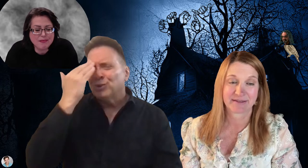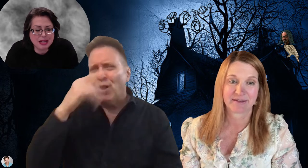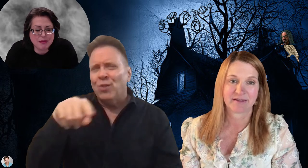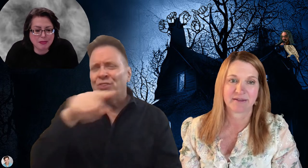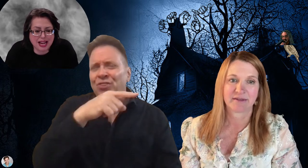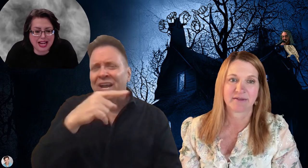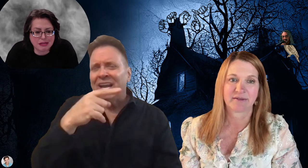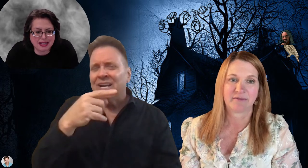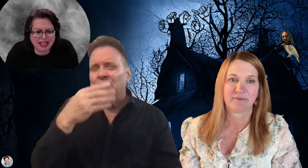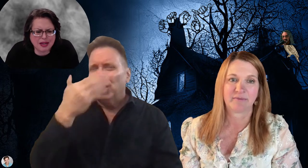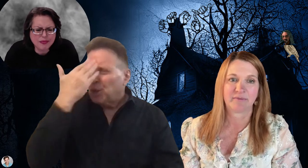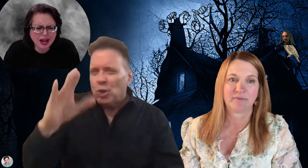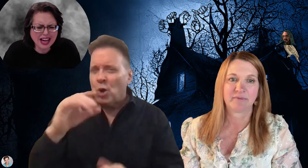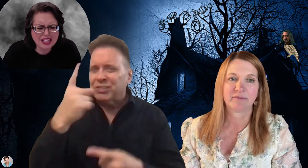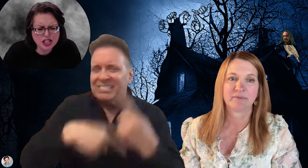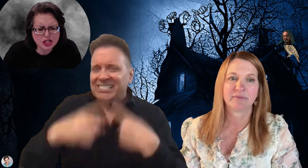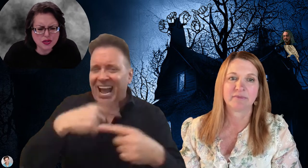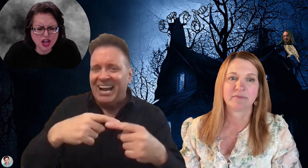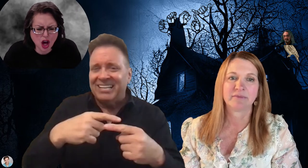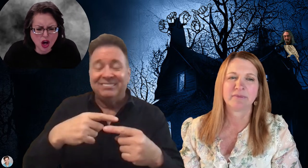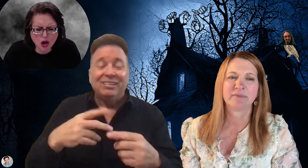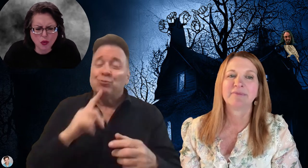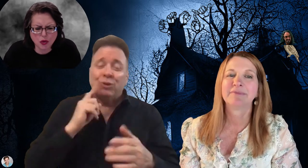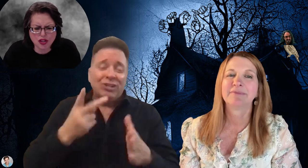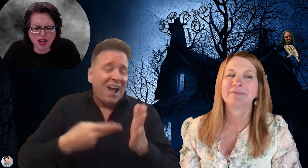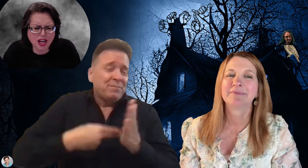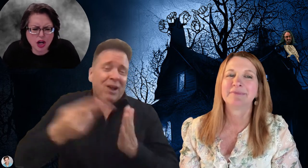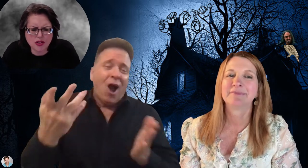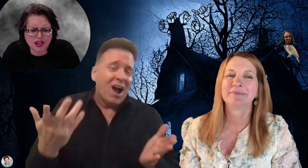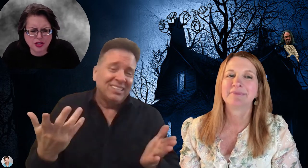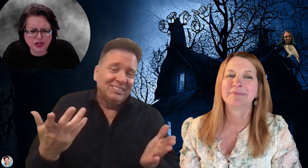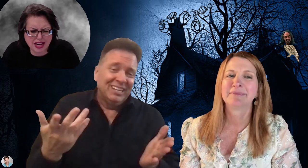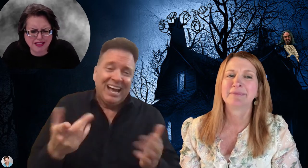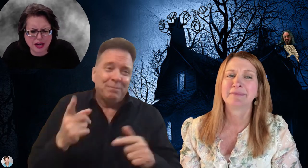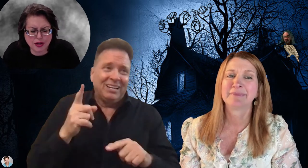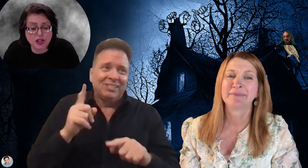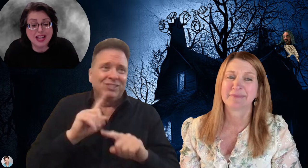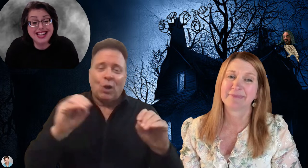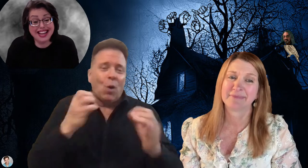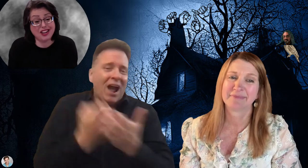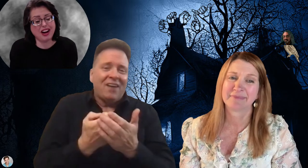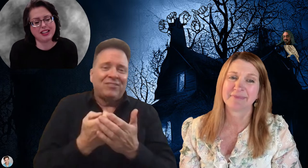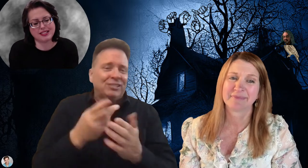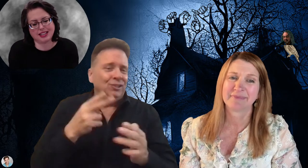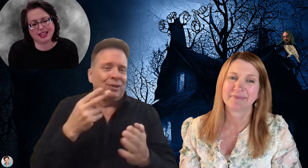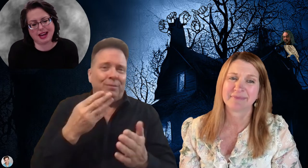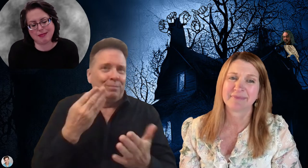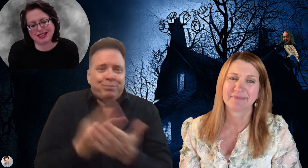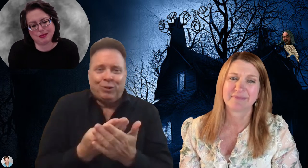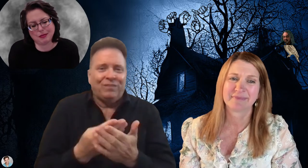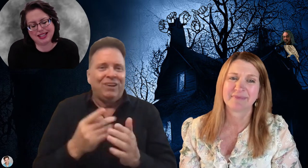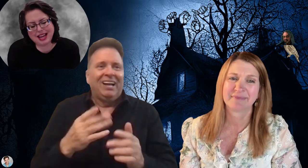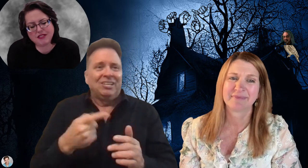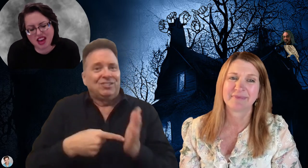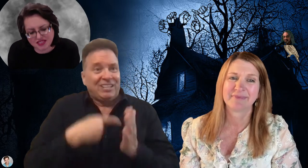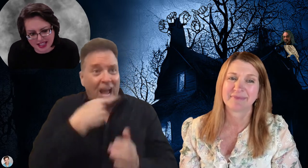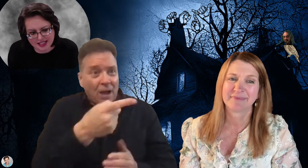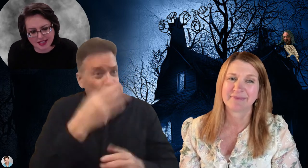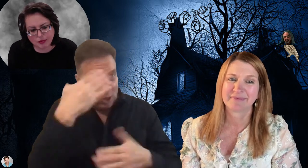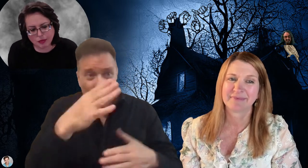some of them would ask me, like, how did you know or not know that they knew sign language? And honestly, I mean, we didn't have evidence. Like, we